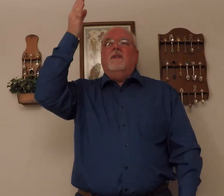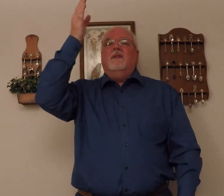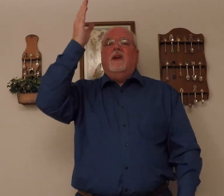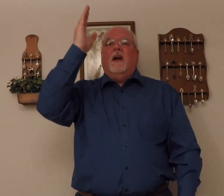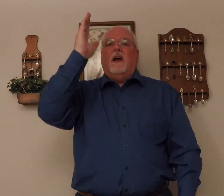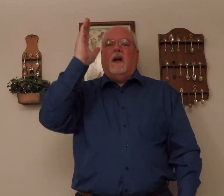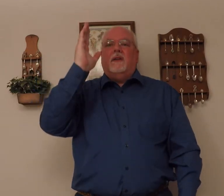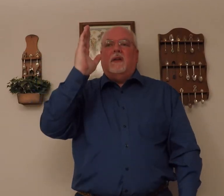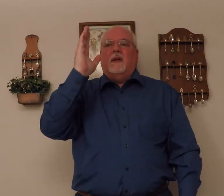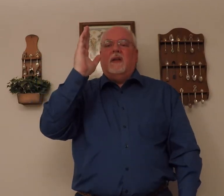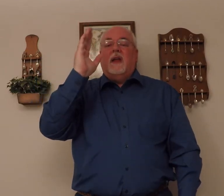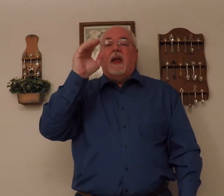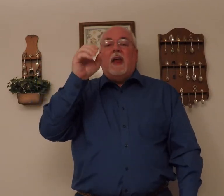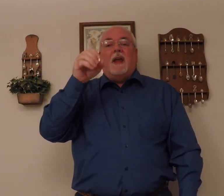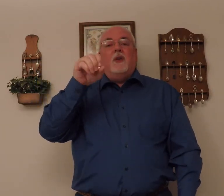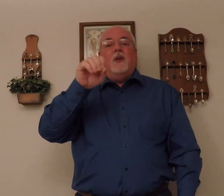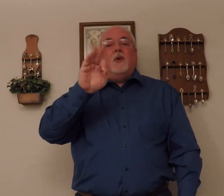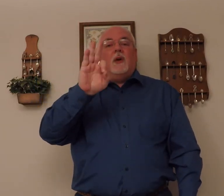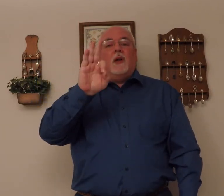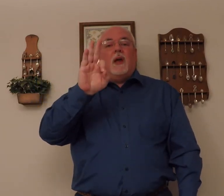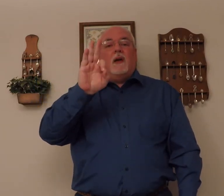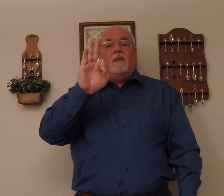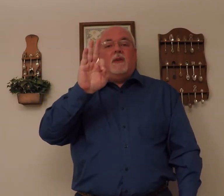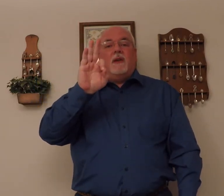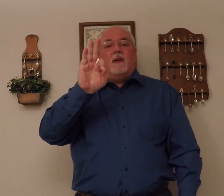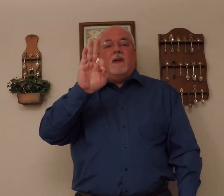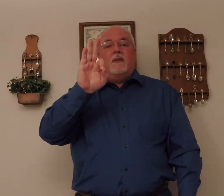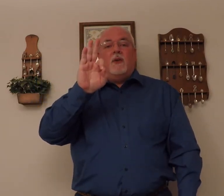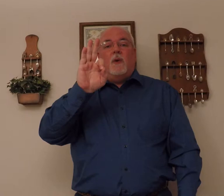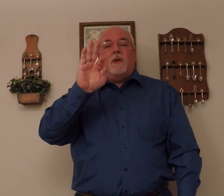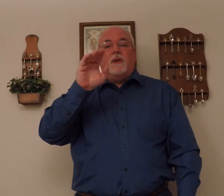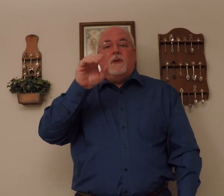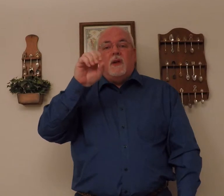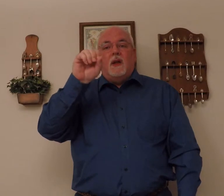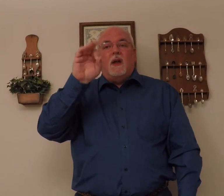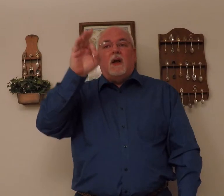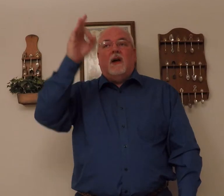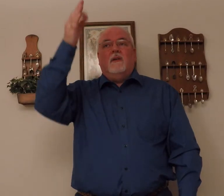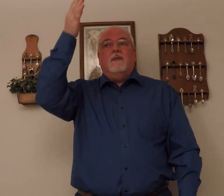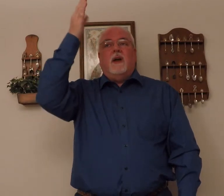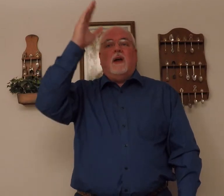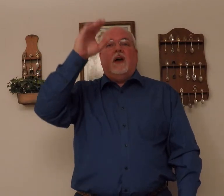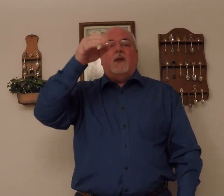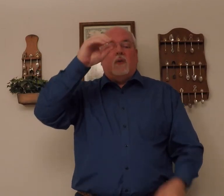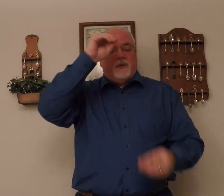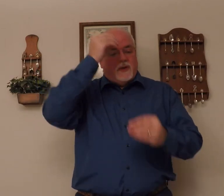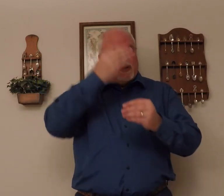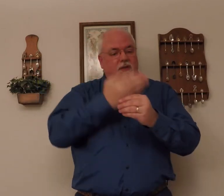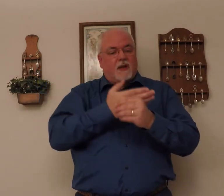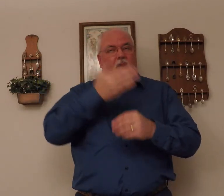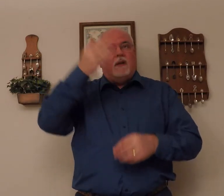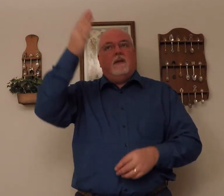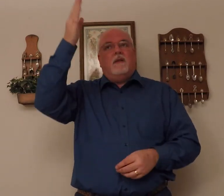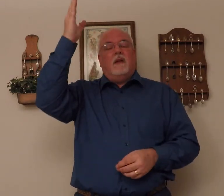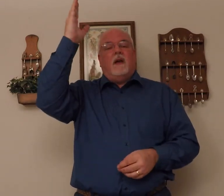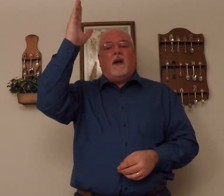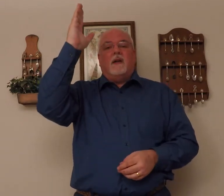God. And you can do a little of in there, if you want to. Of God, or just Son, God.